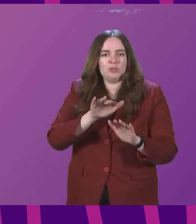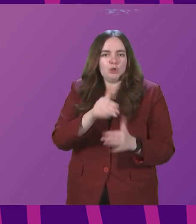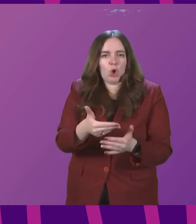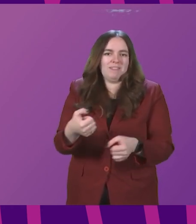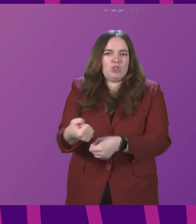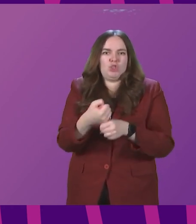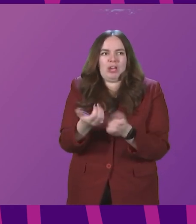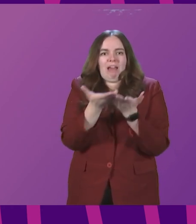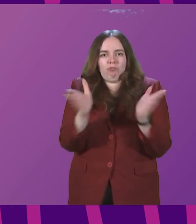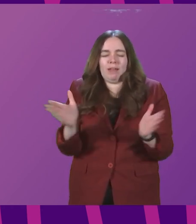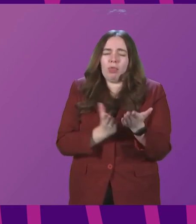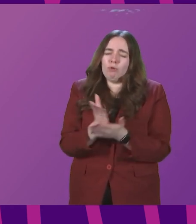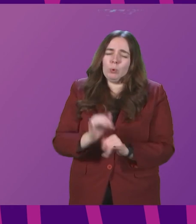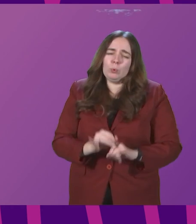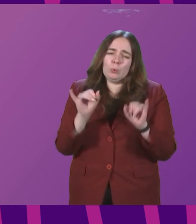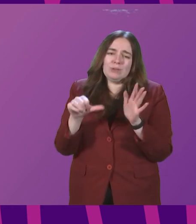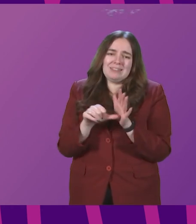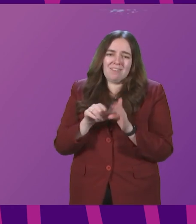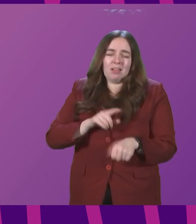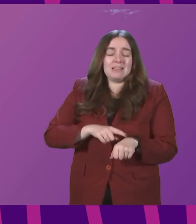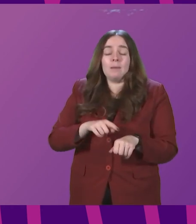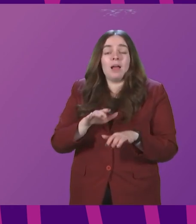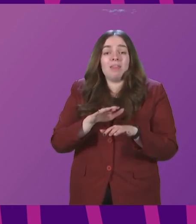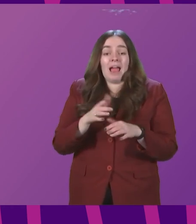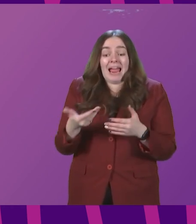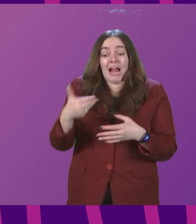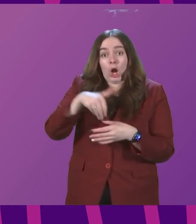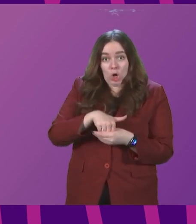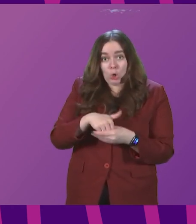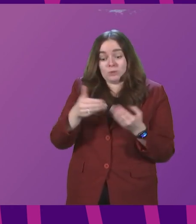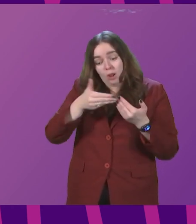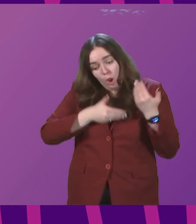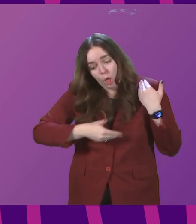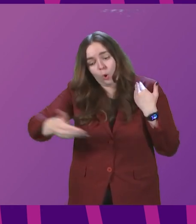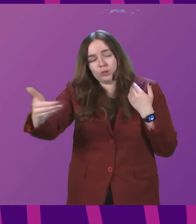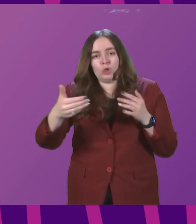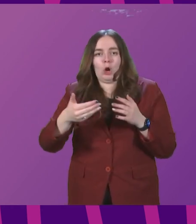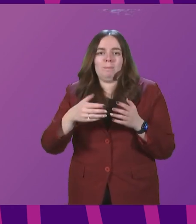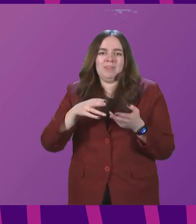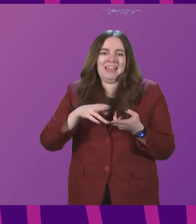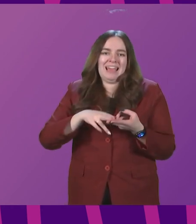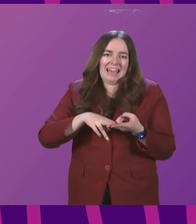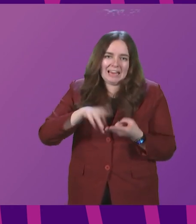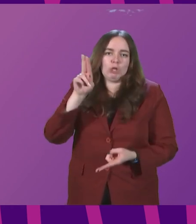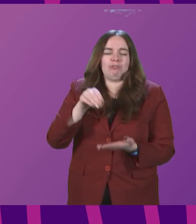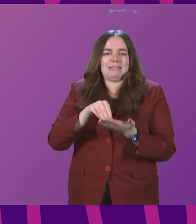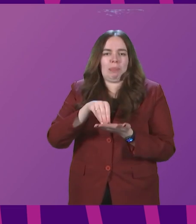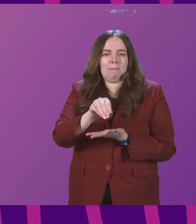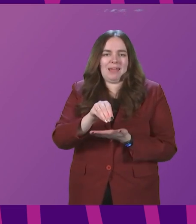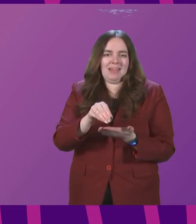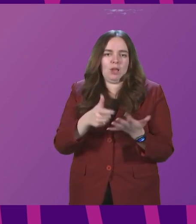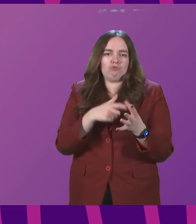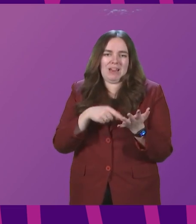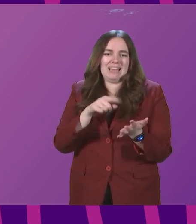through a very difficult period. That includes, not just in the immediate term, but in the longer term, increasing the pay rates within the social care